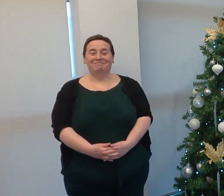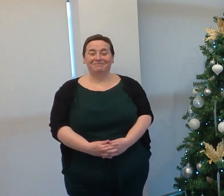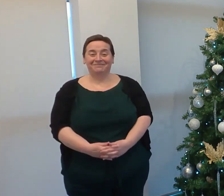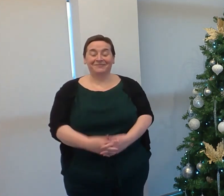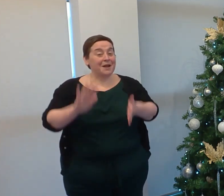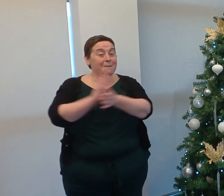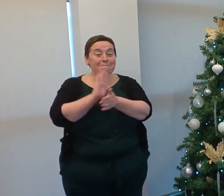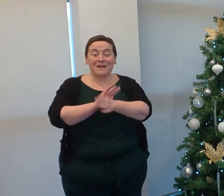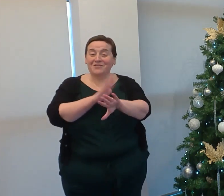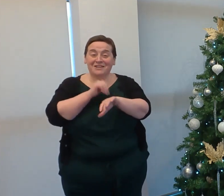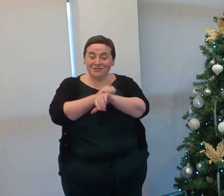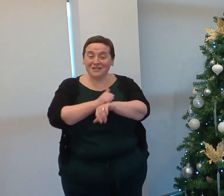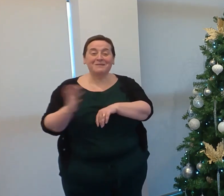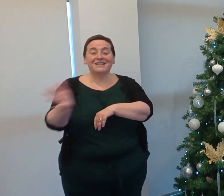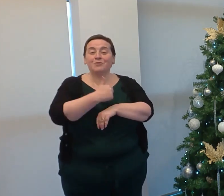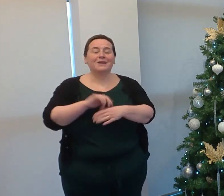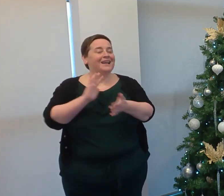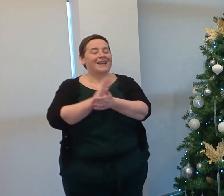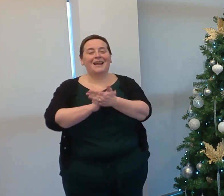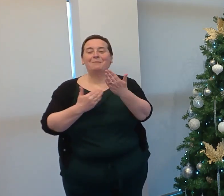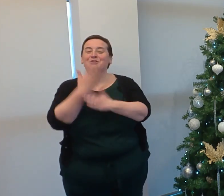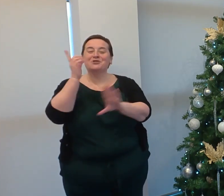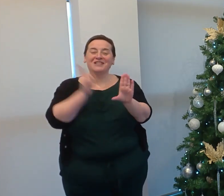Merry Christmas everybody and a Happy New Year!